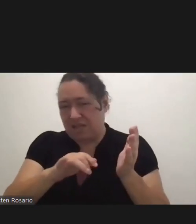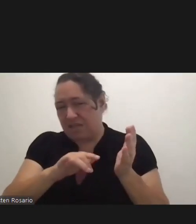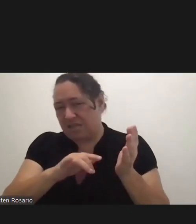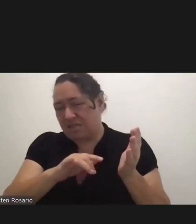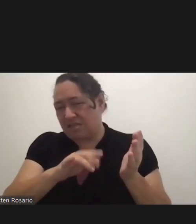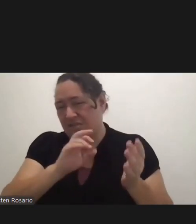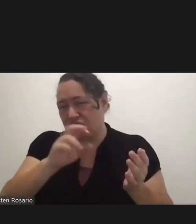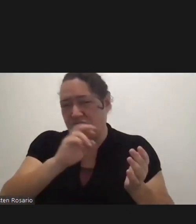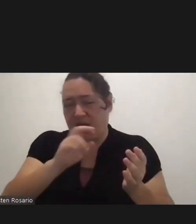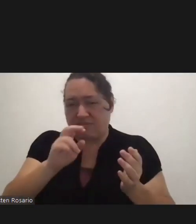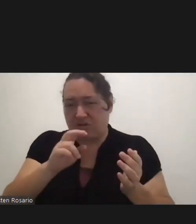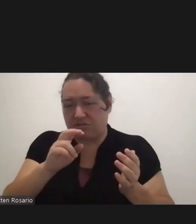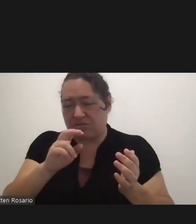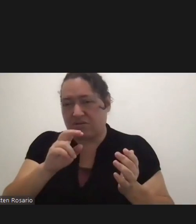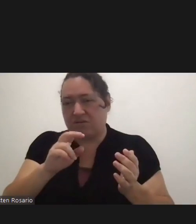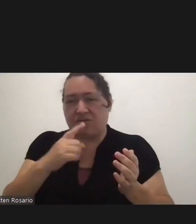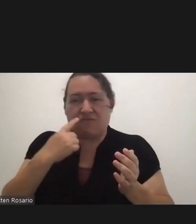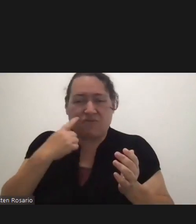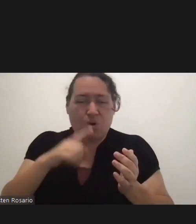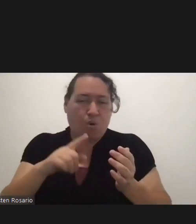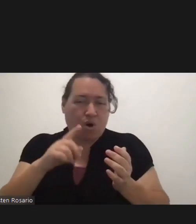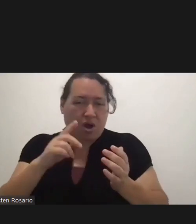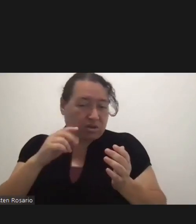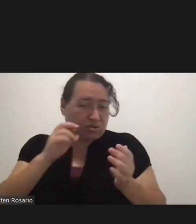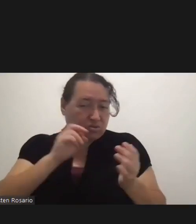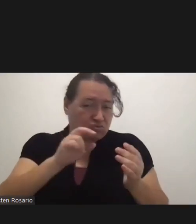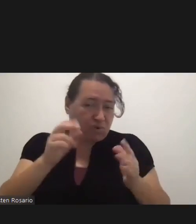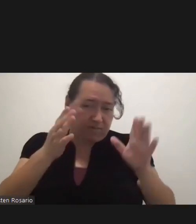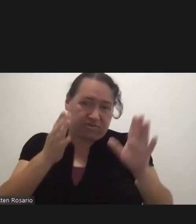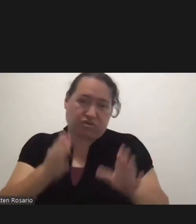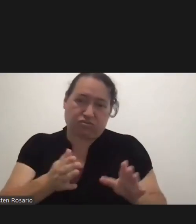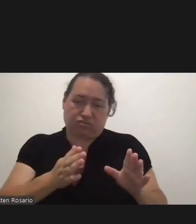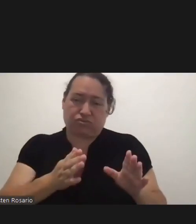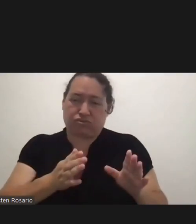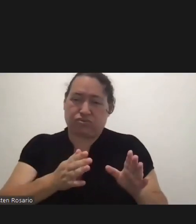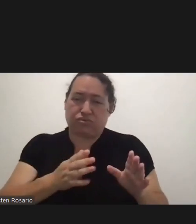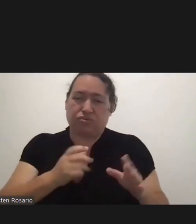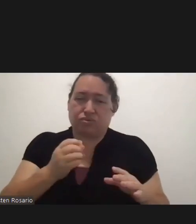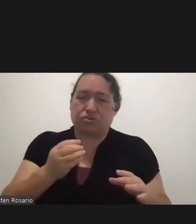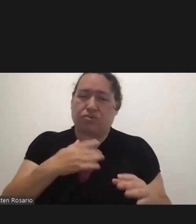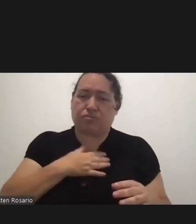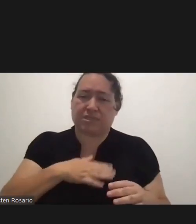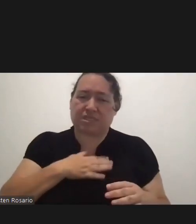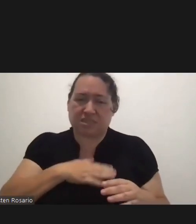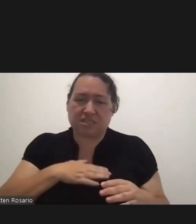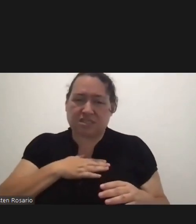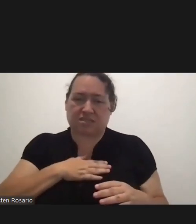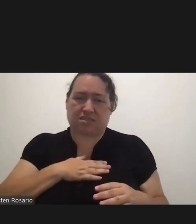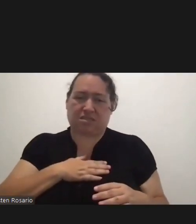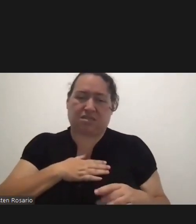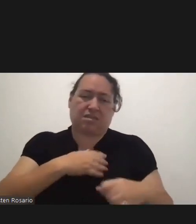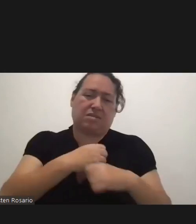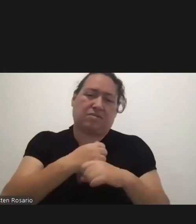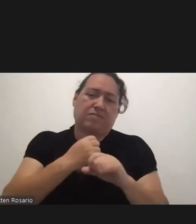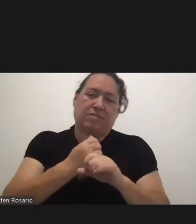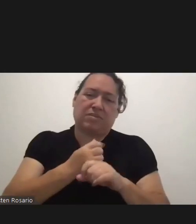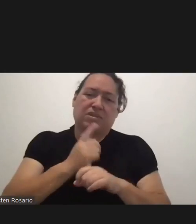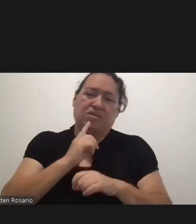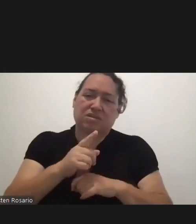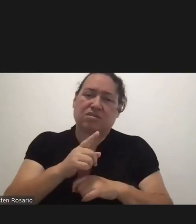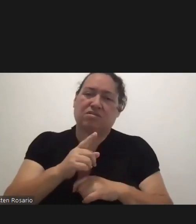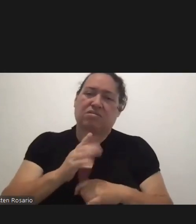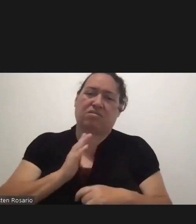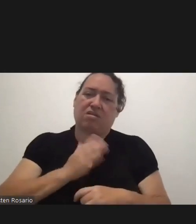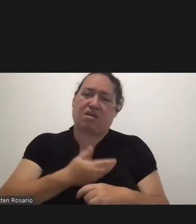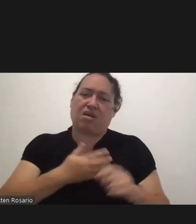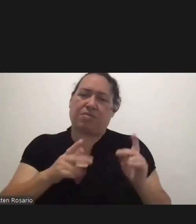for travelers. And so please just make sure that our people know